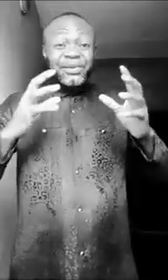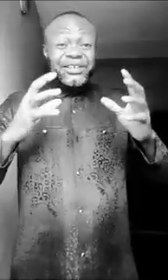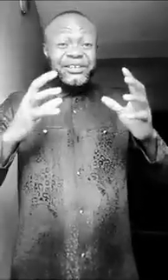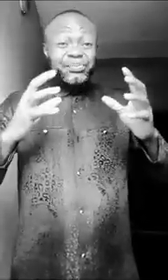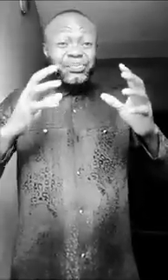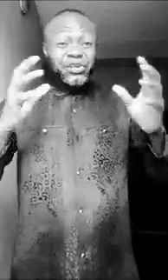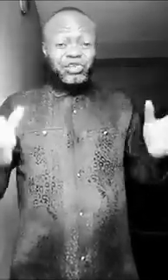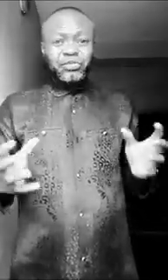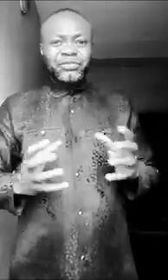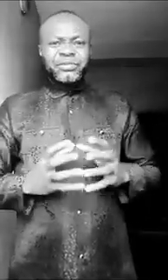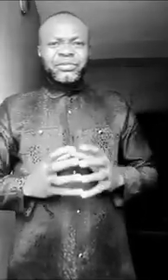representing protection.